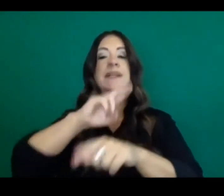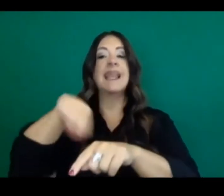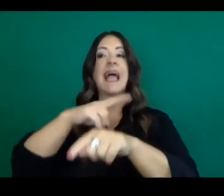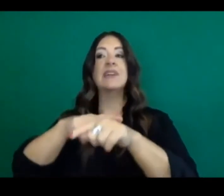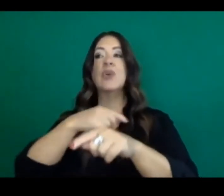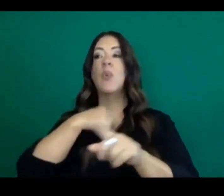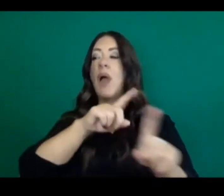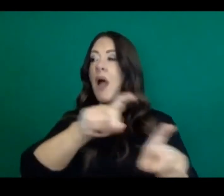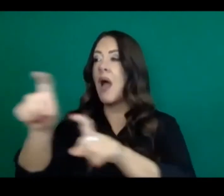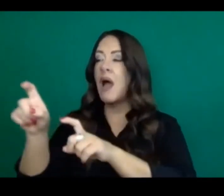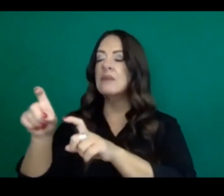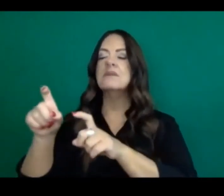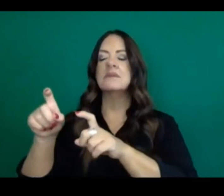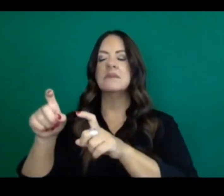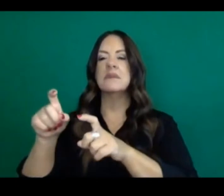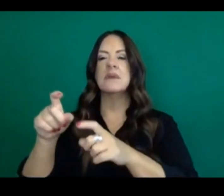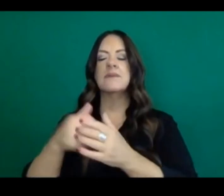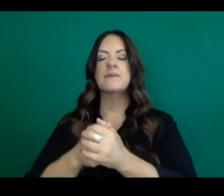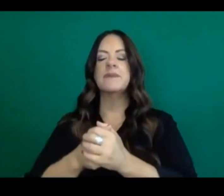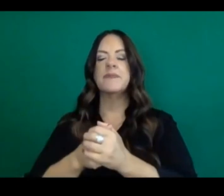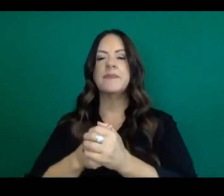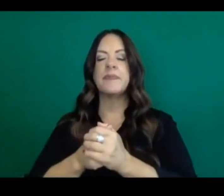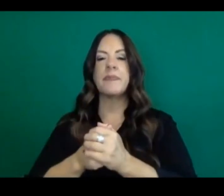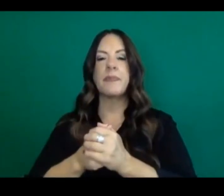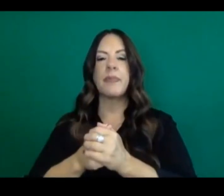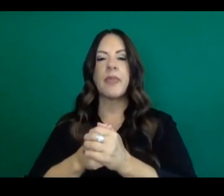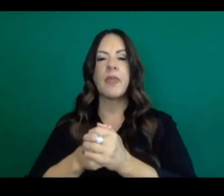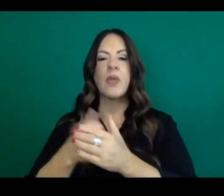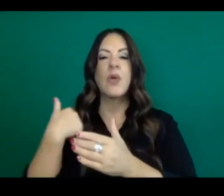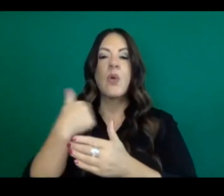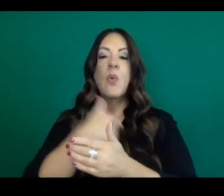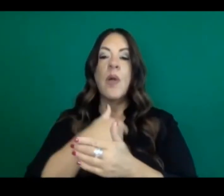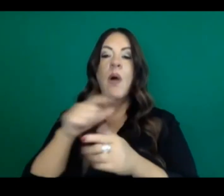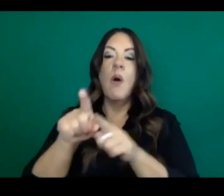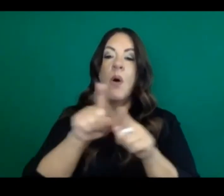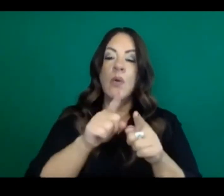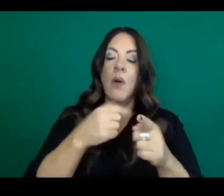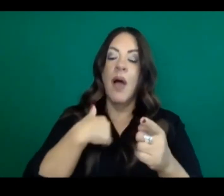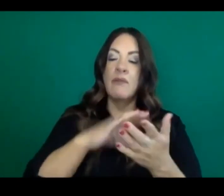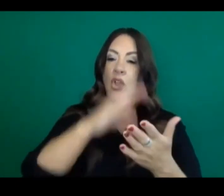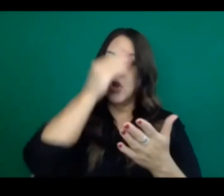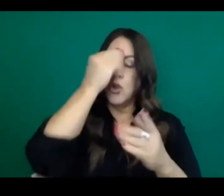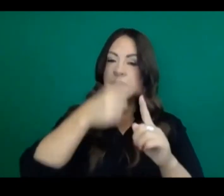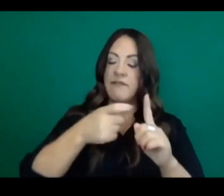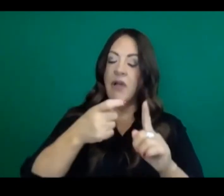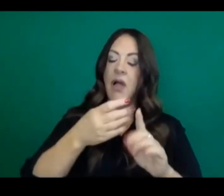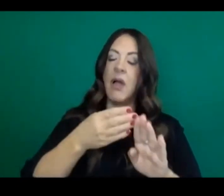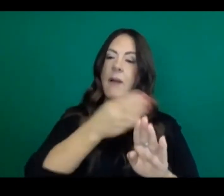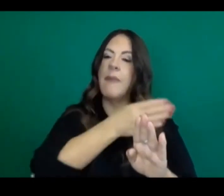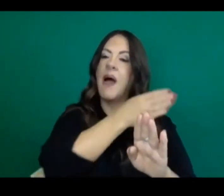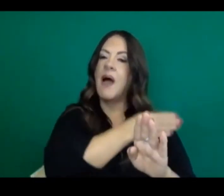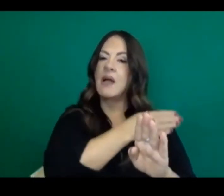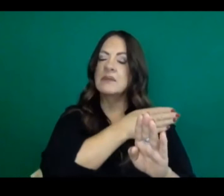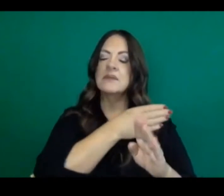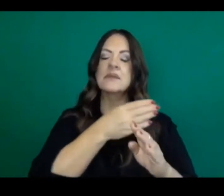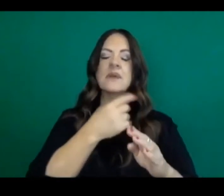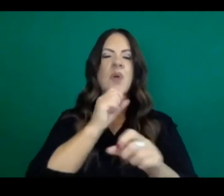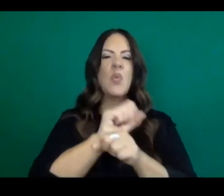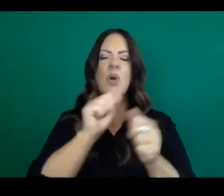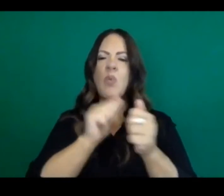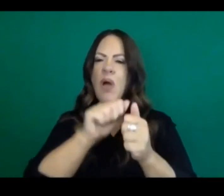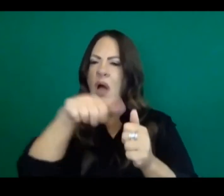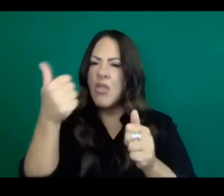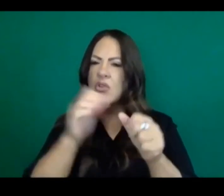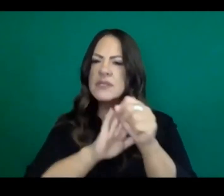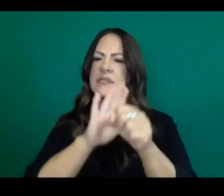we selected were based also on a bit of what we've learned from the past, working with other state leaders as